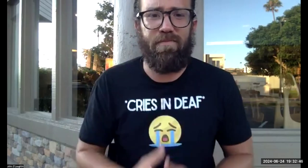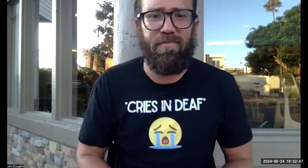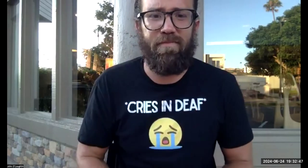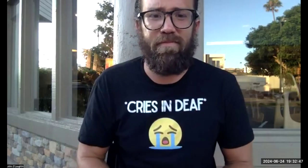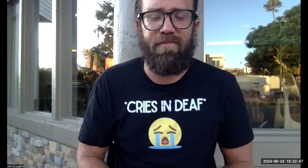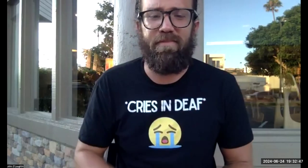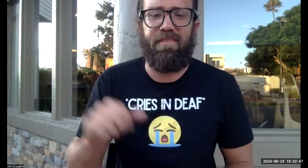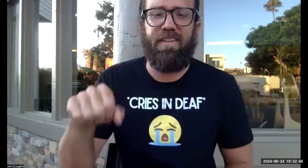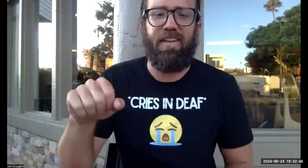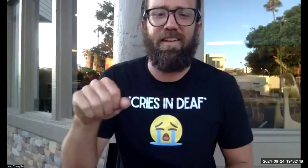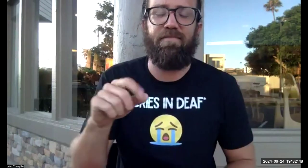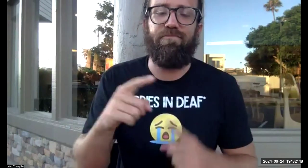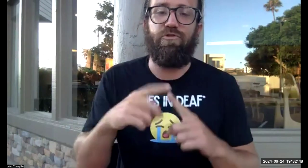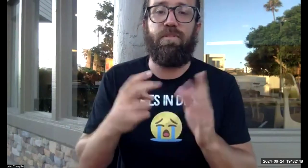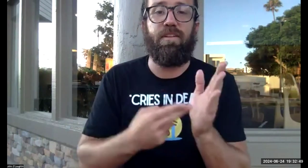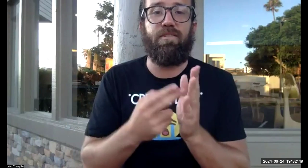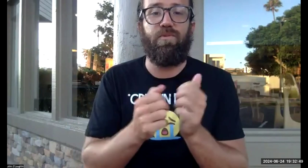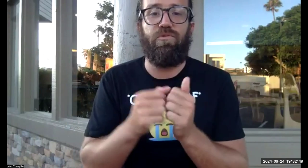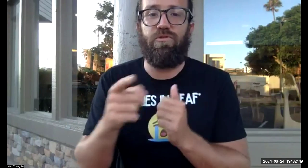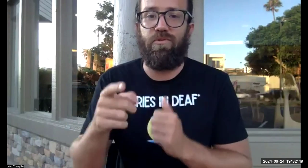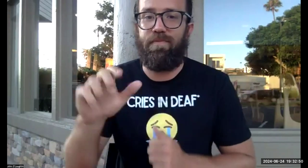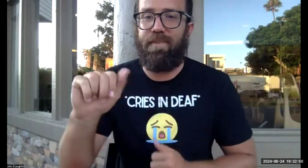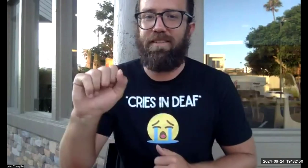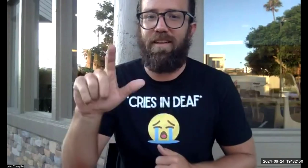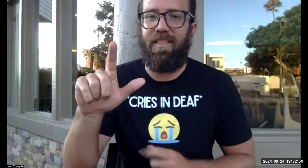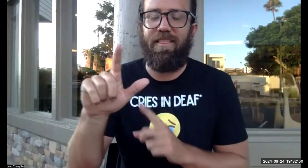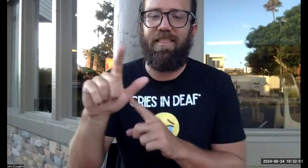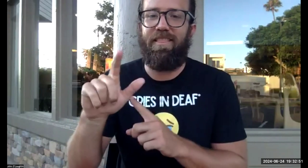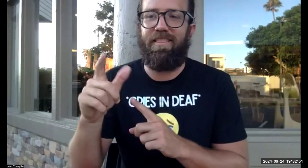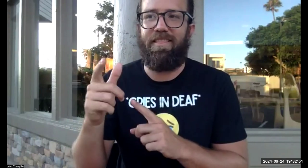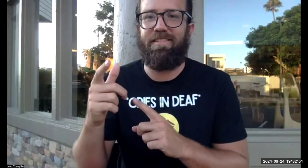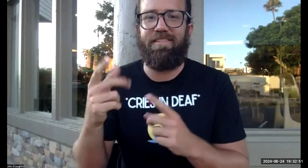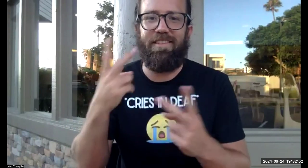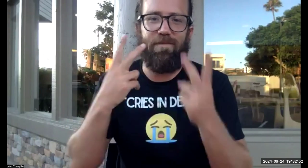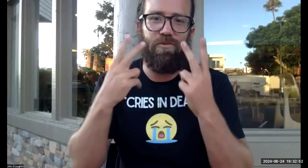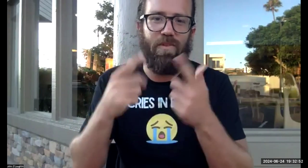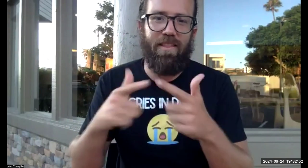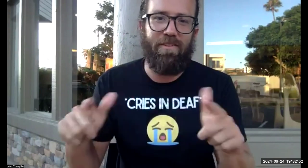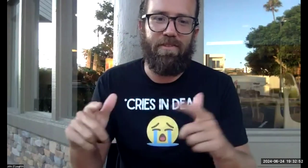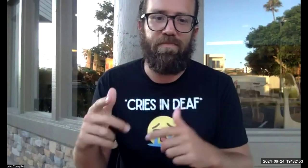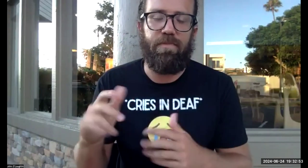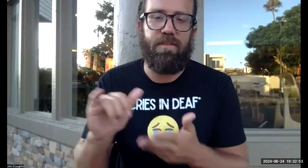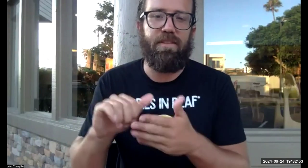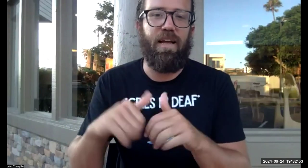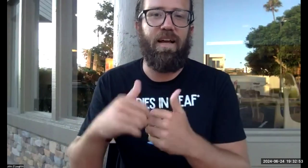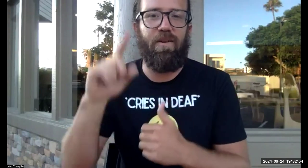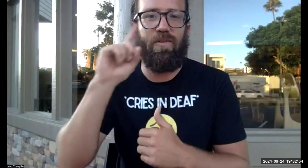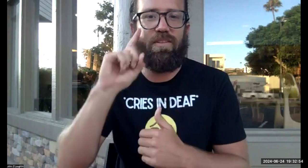Yeah, thank you for letting me know that. Yeah. To be honest with you, ASL is the visual language.